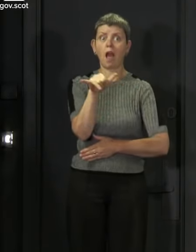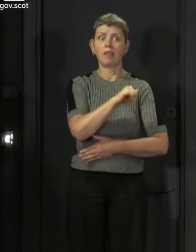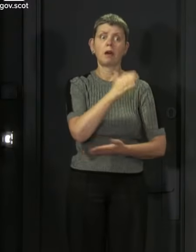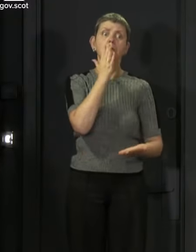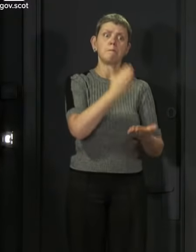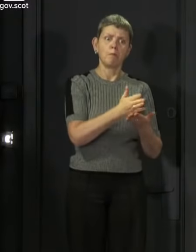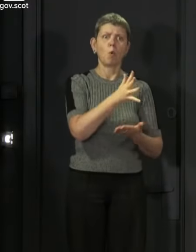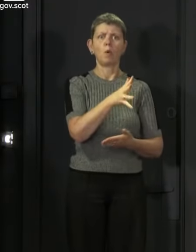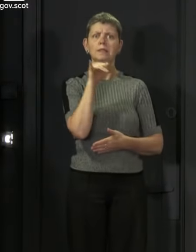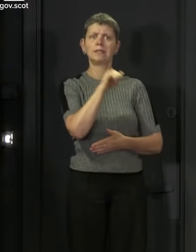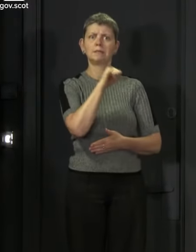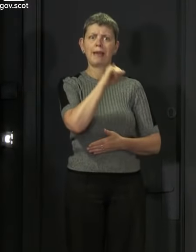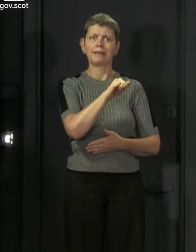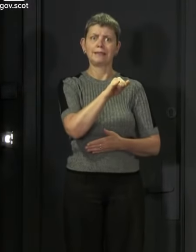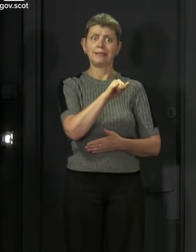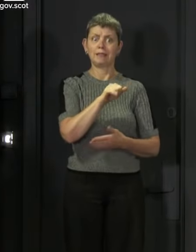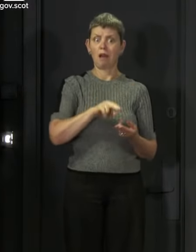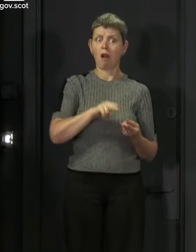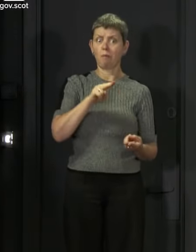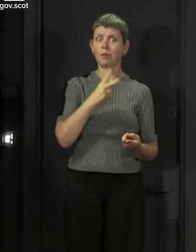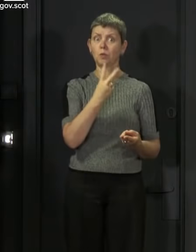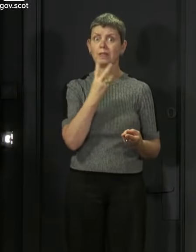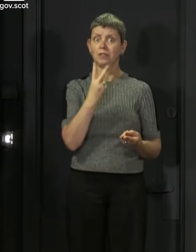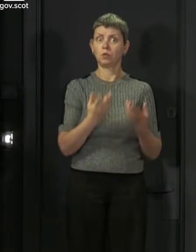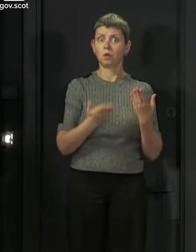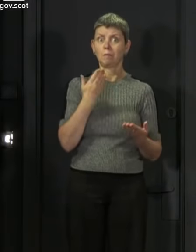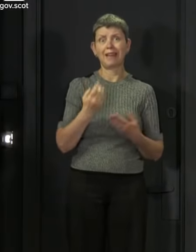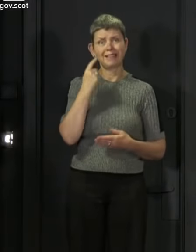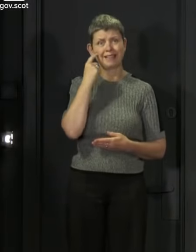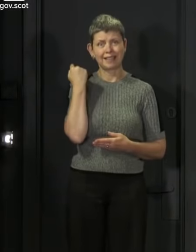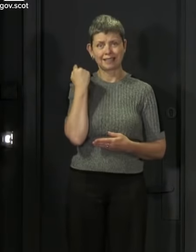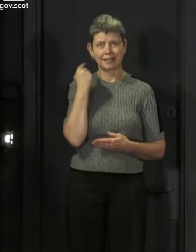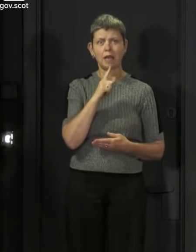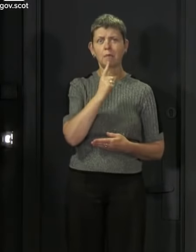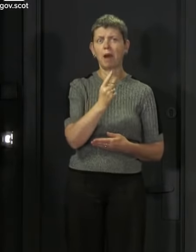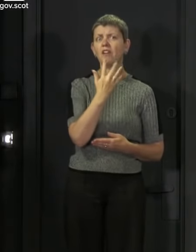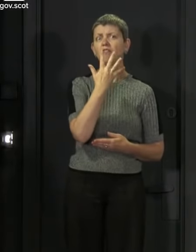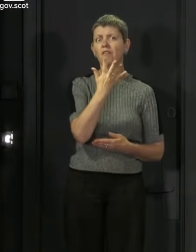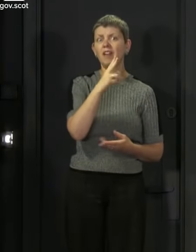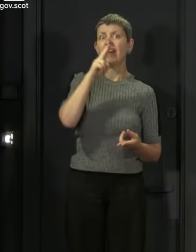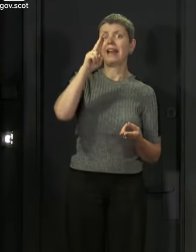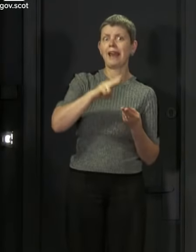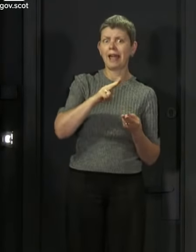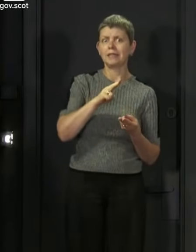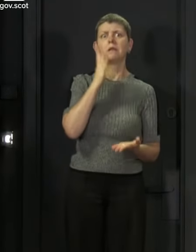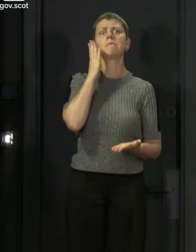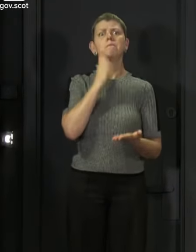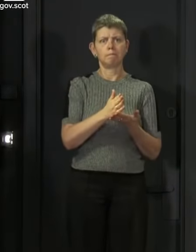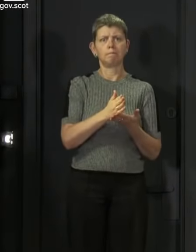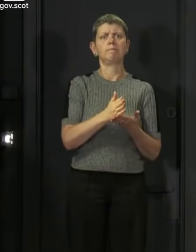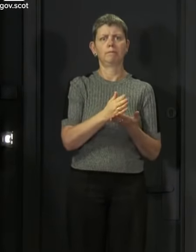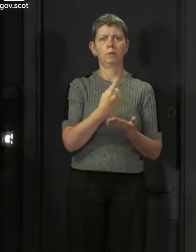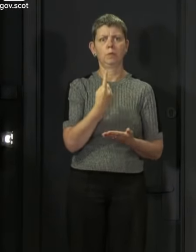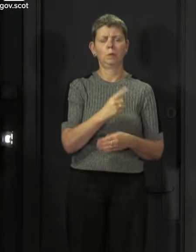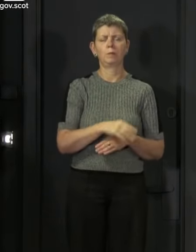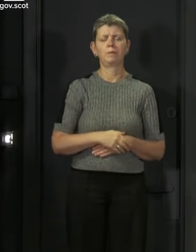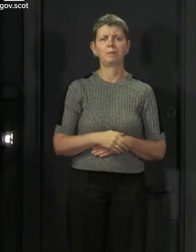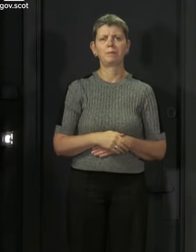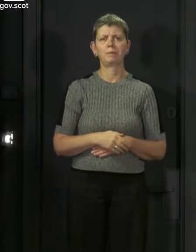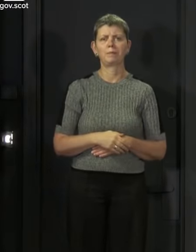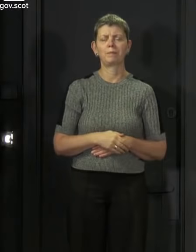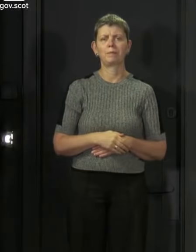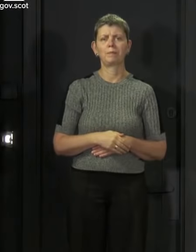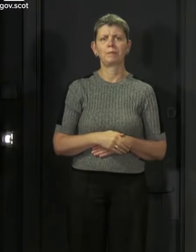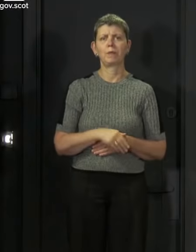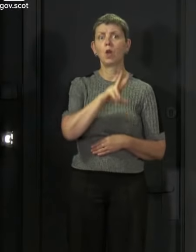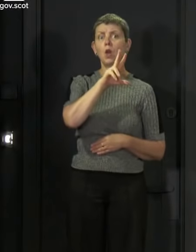or suspected, which is 22 more than yesterday, but it includes a reduction of five in the number of confirmed cases. A total of